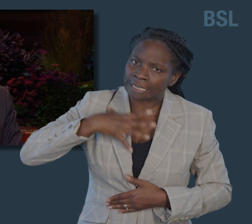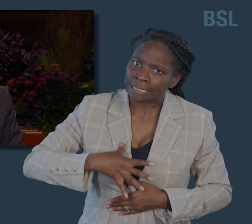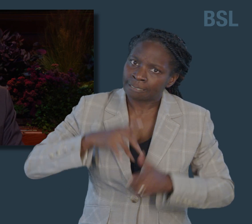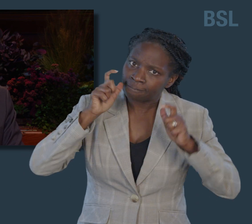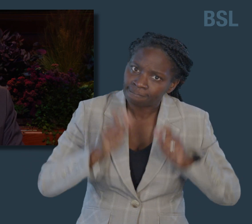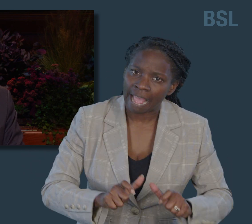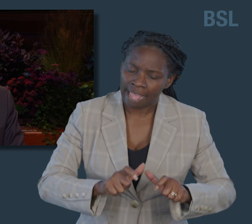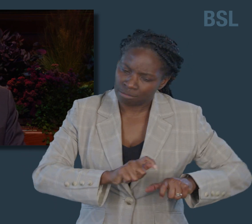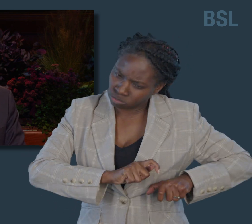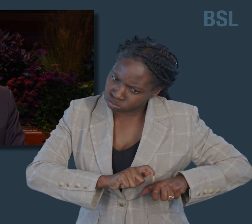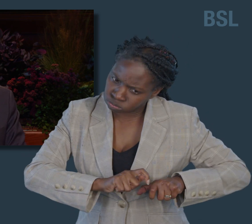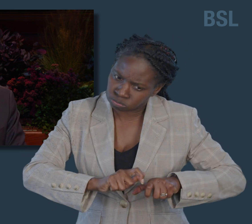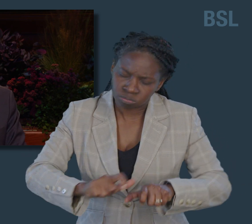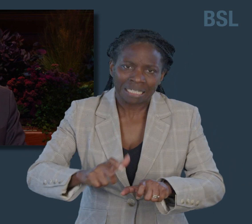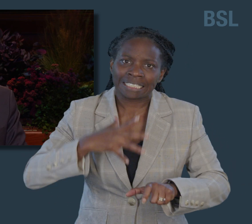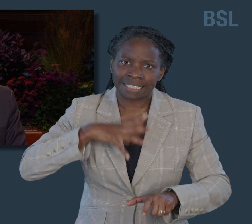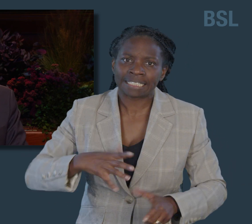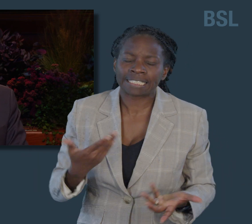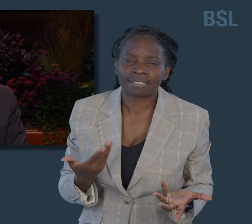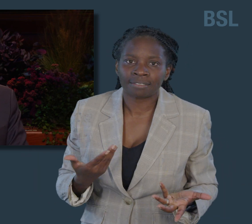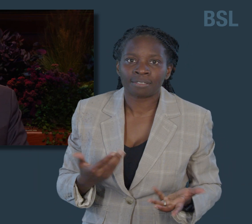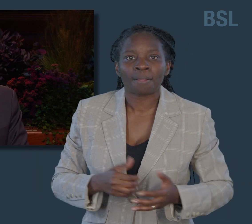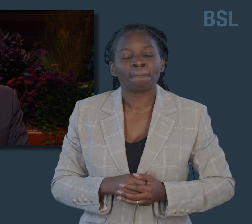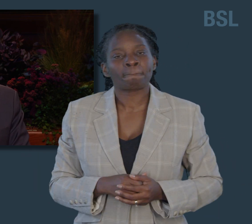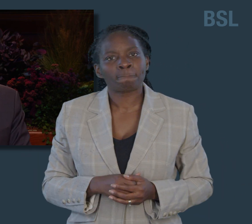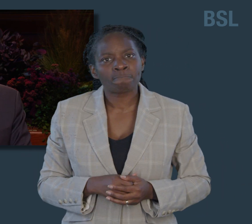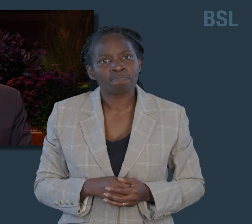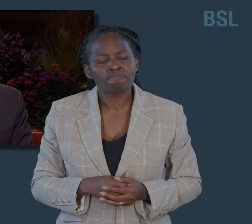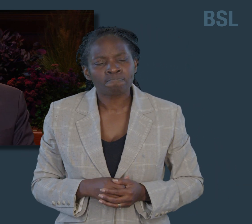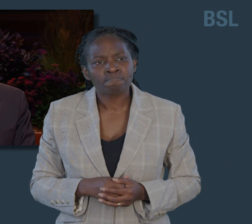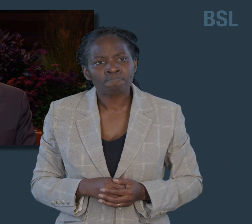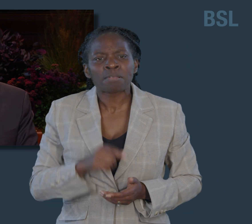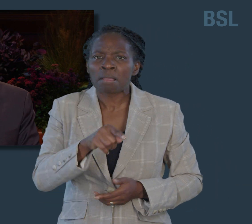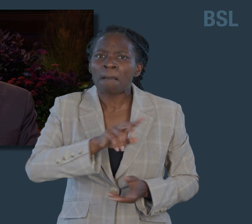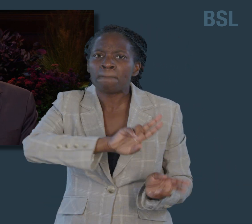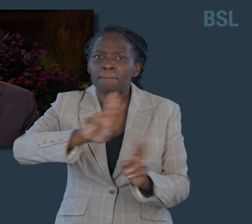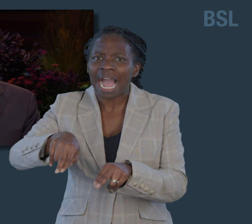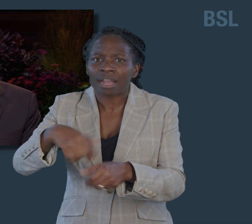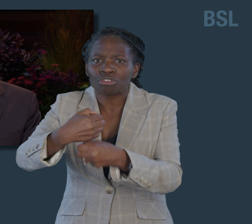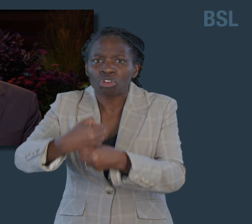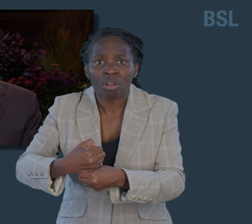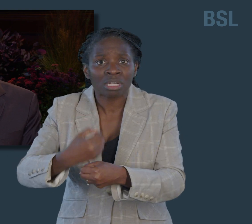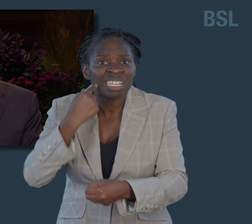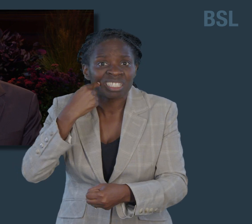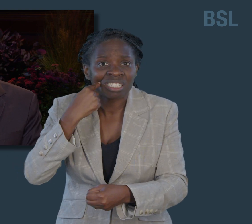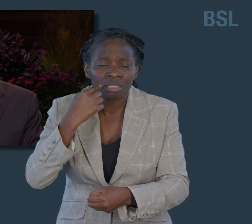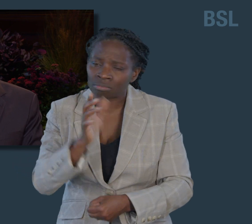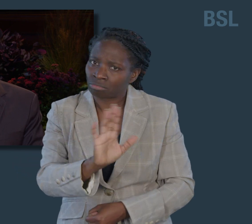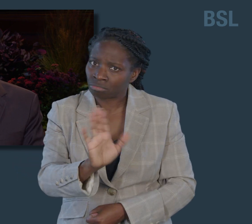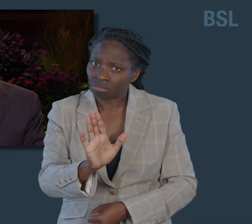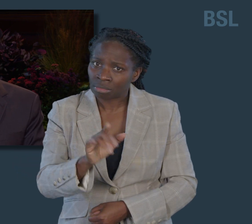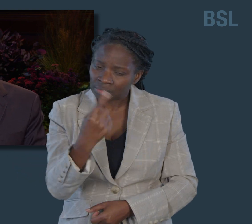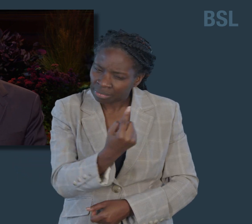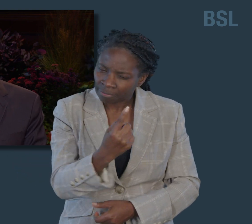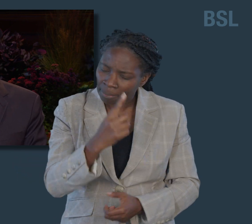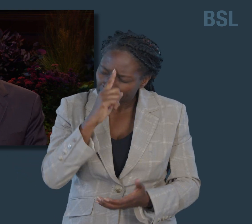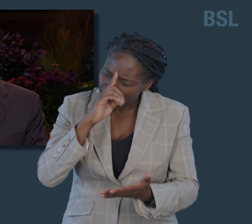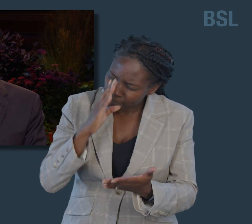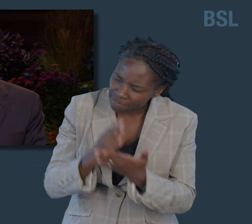it was where she wanted to be. Her return was not easy, but as she exercised faith in the Father's plan, she felt the Spirit return.